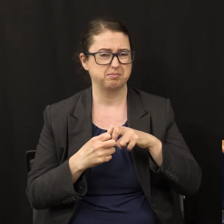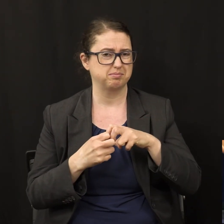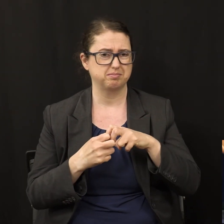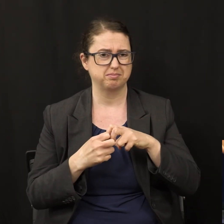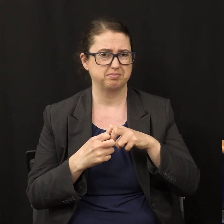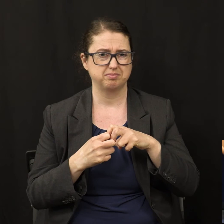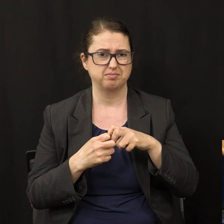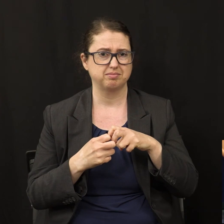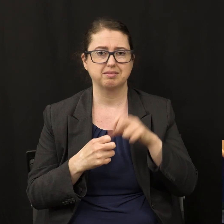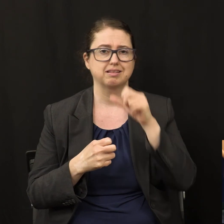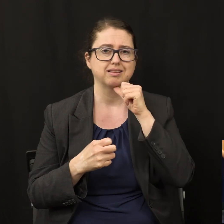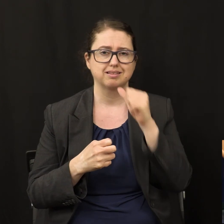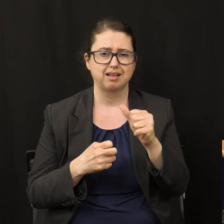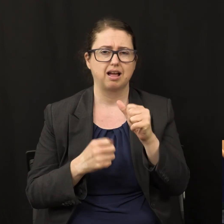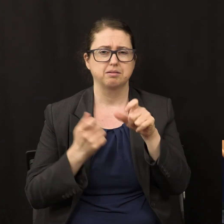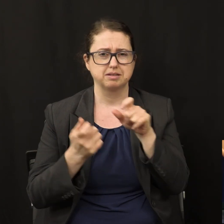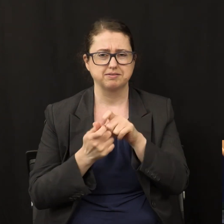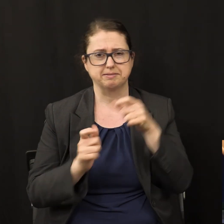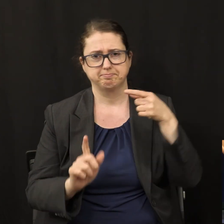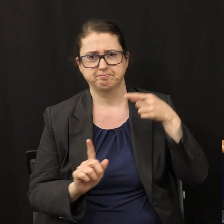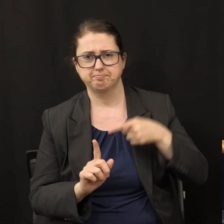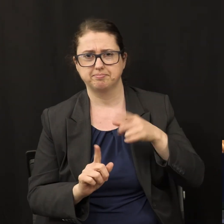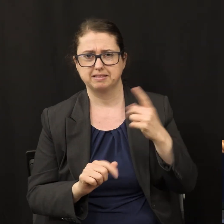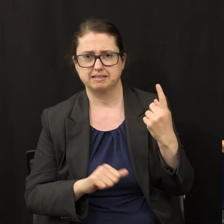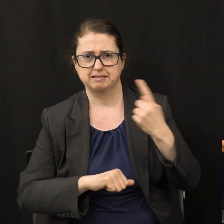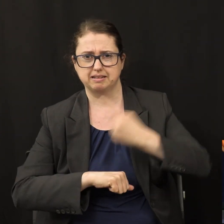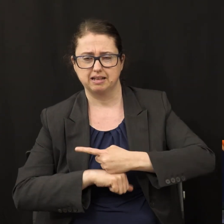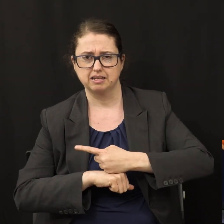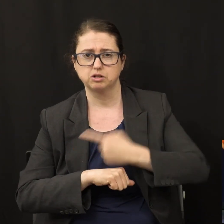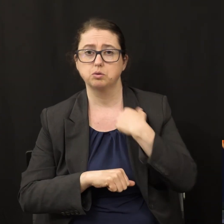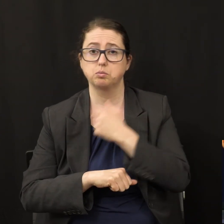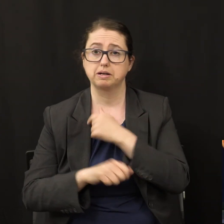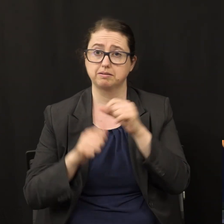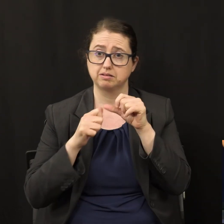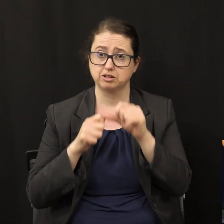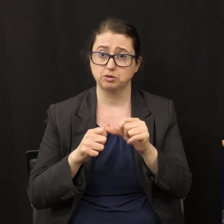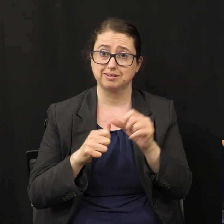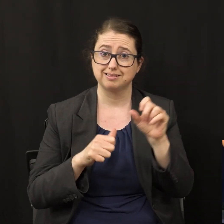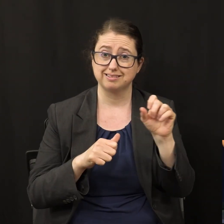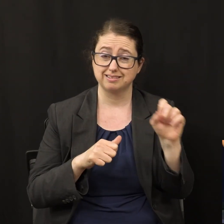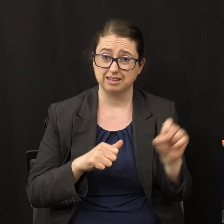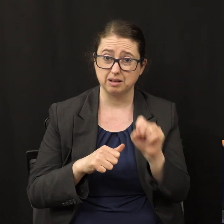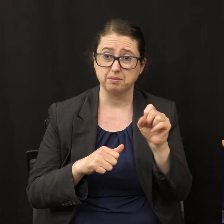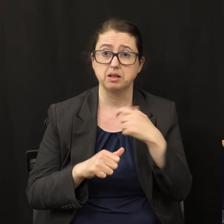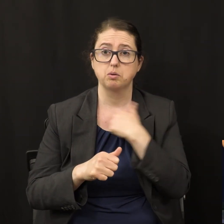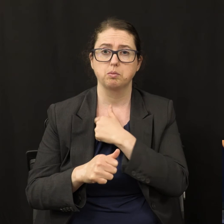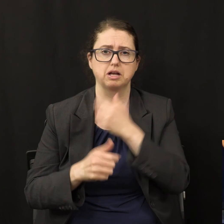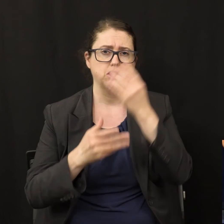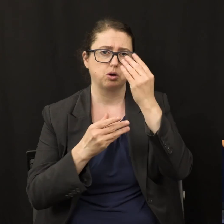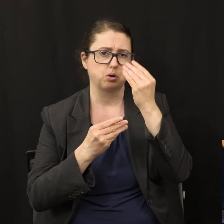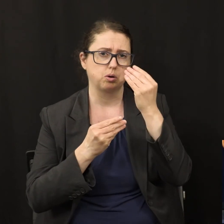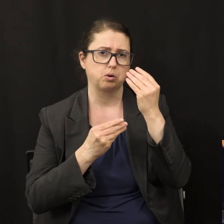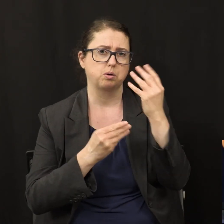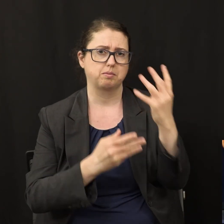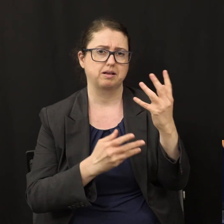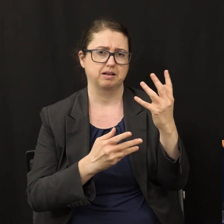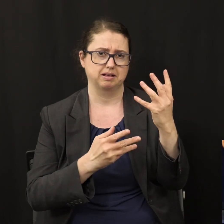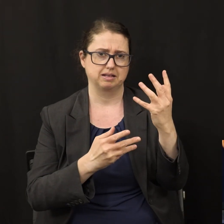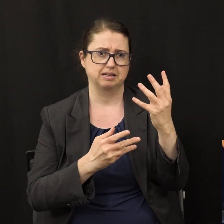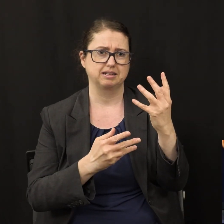days you see when we keep the sabbath we are obeying the authority of the one who made